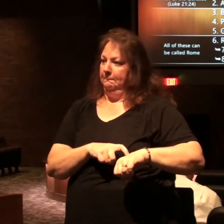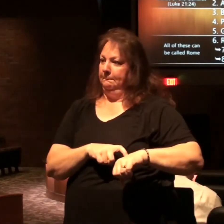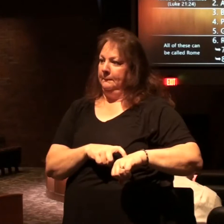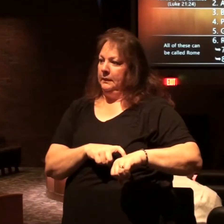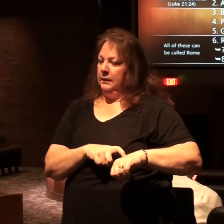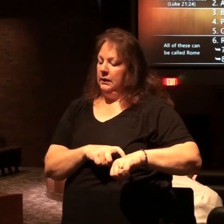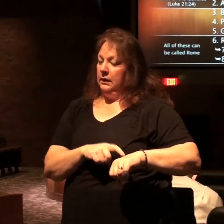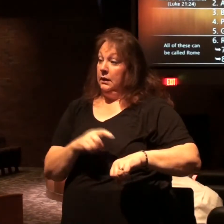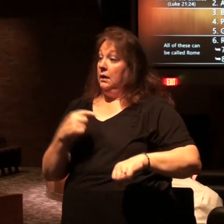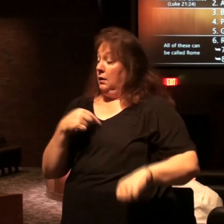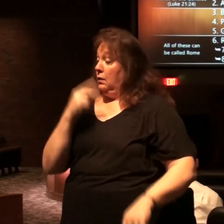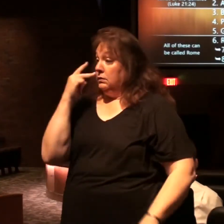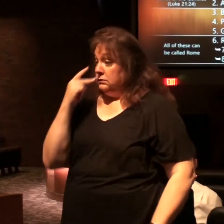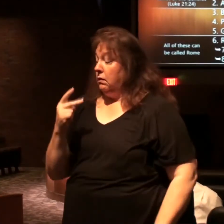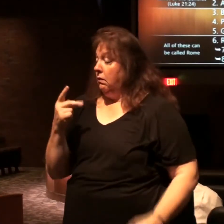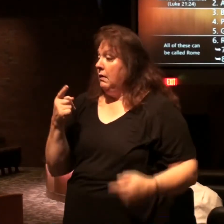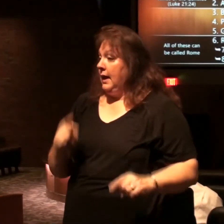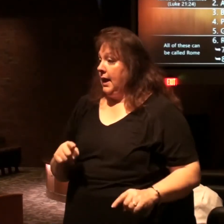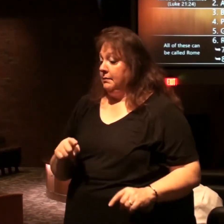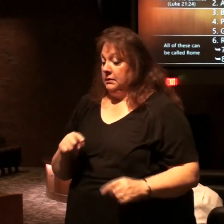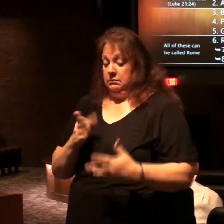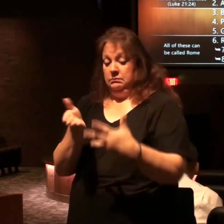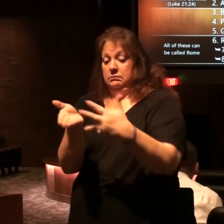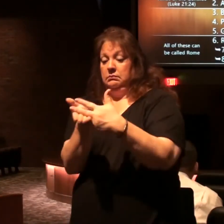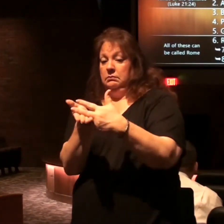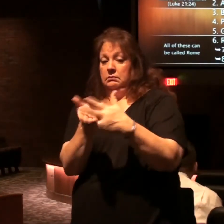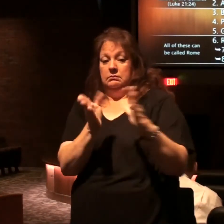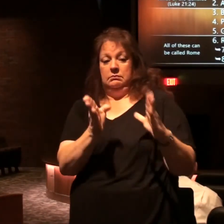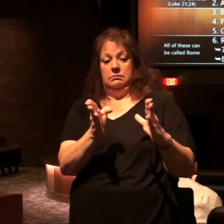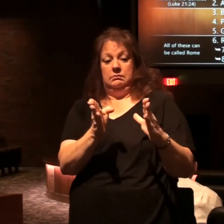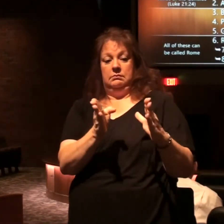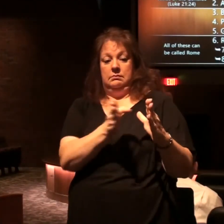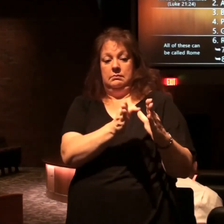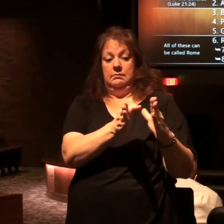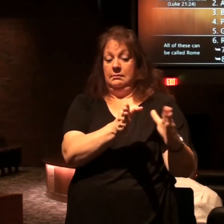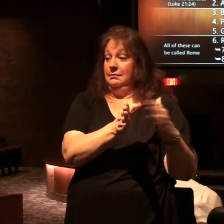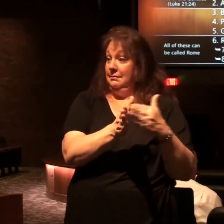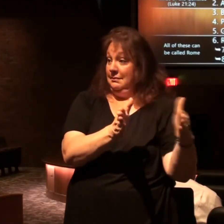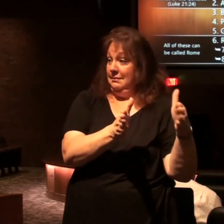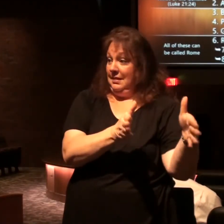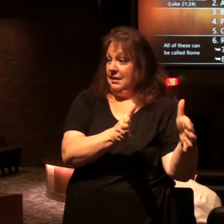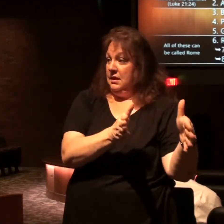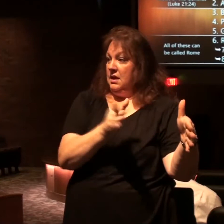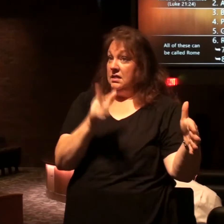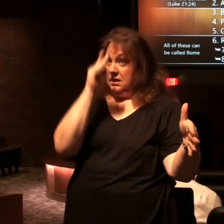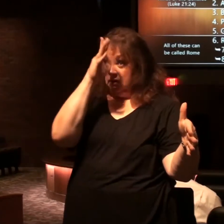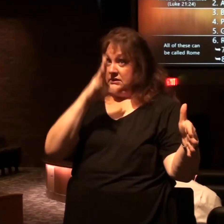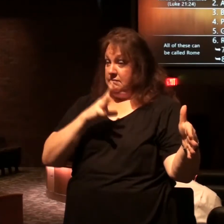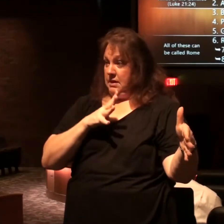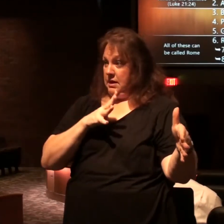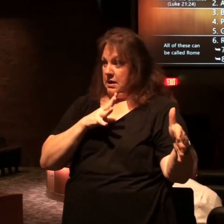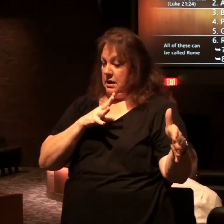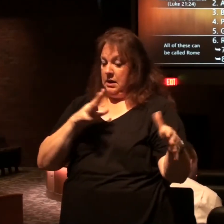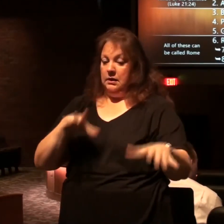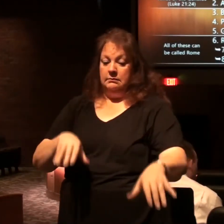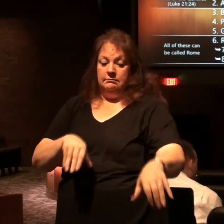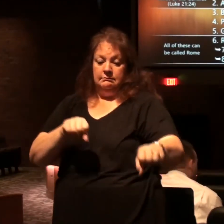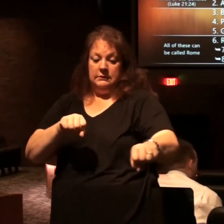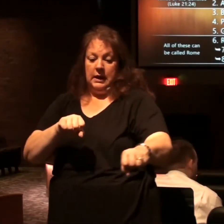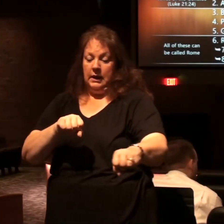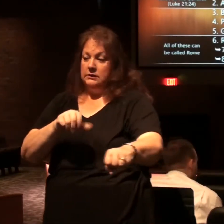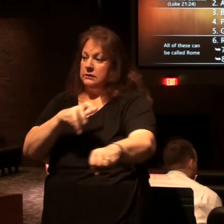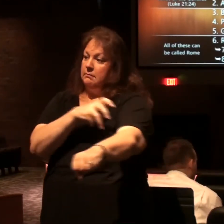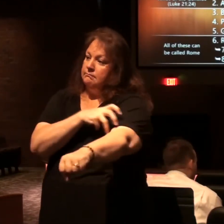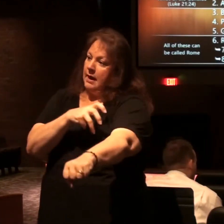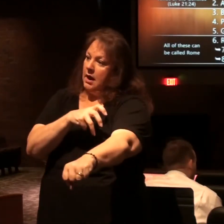we saw this happens in the middle because when this beast comes to power this final